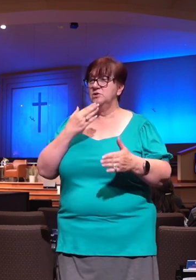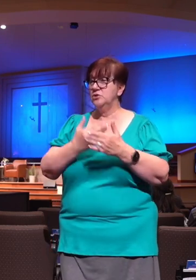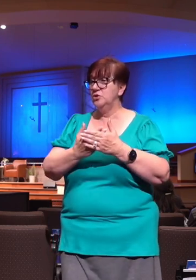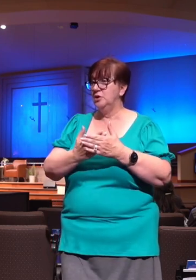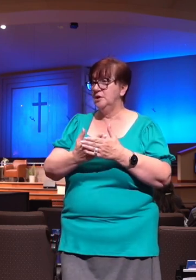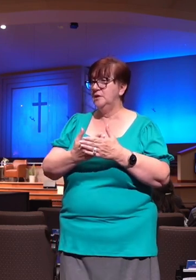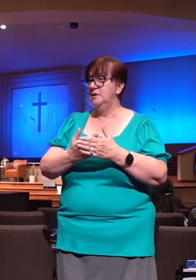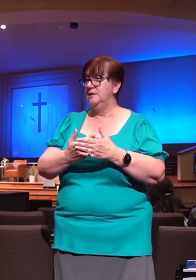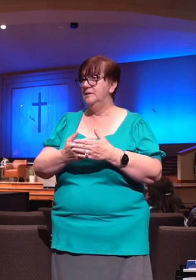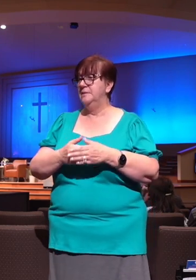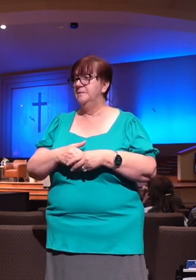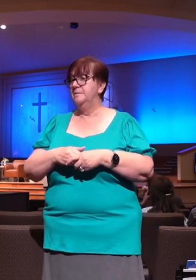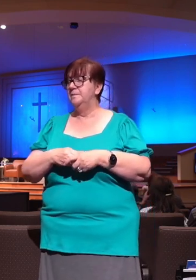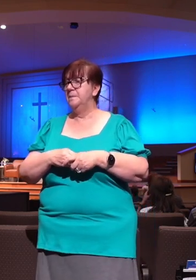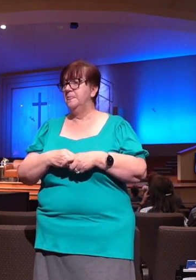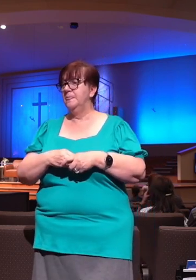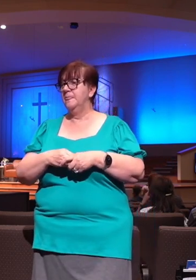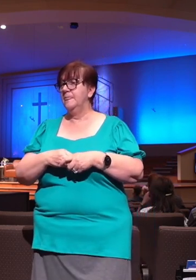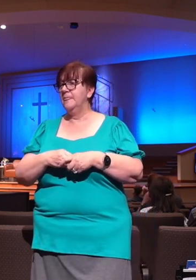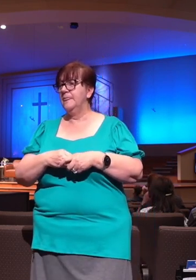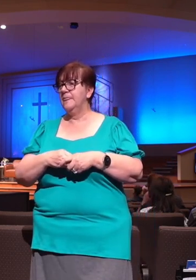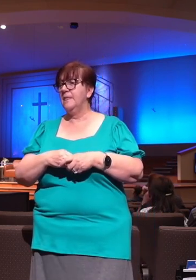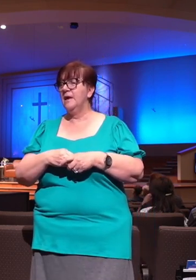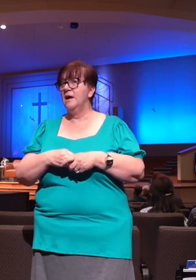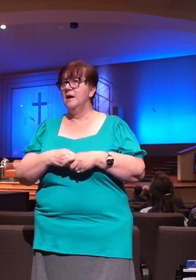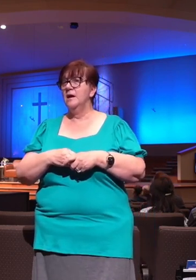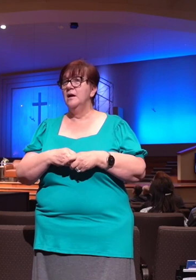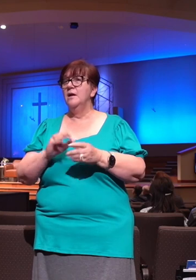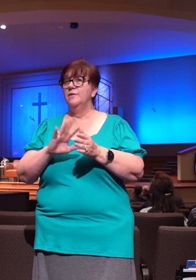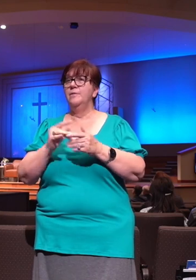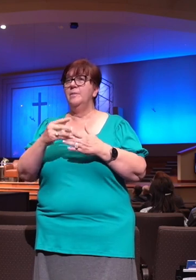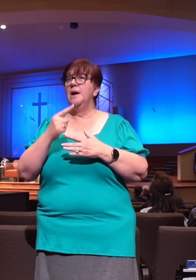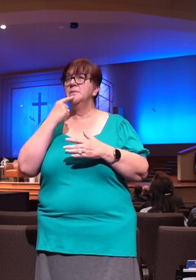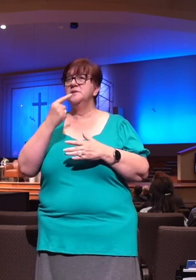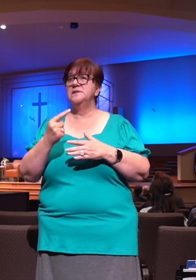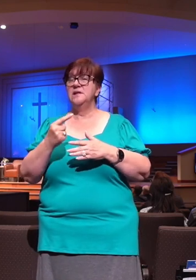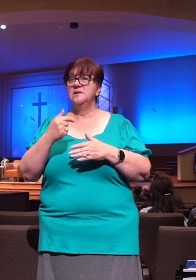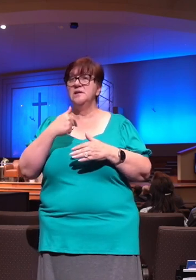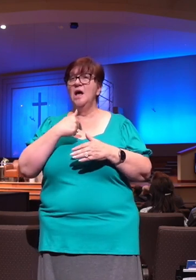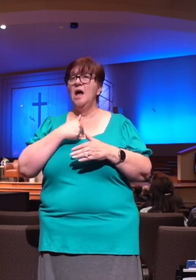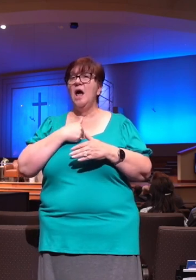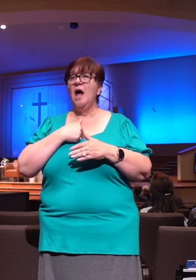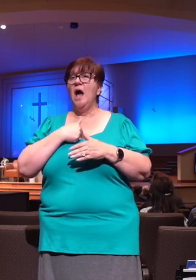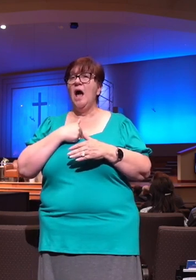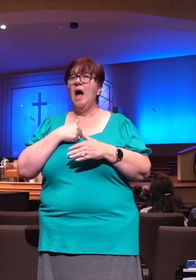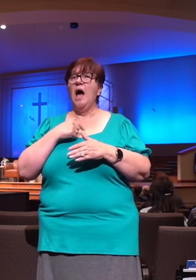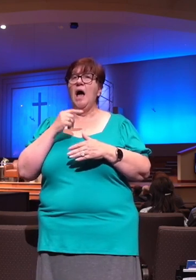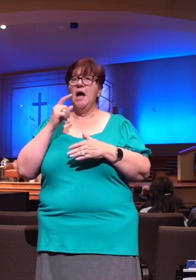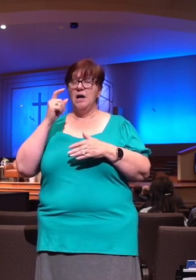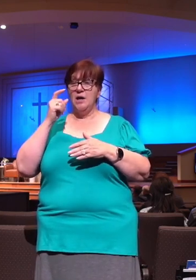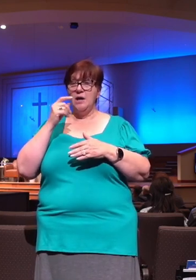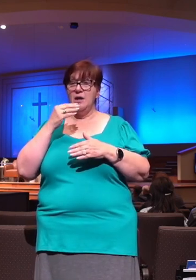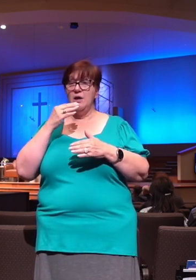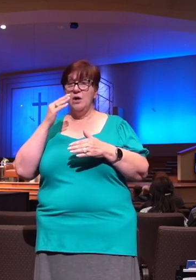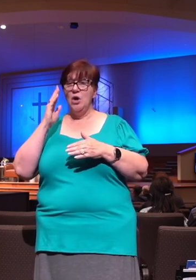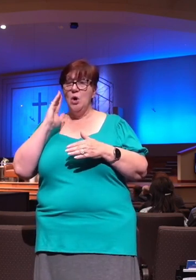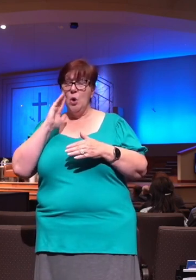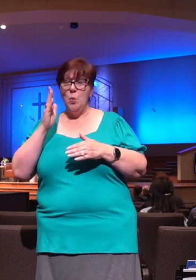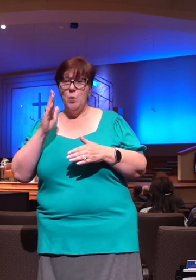fainted unless I believed to see the goodness of the Lord in the land of the living. There are moments that, apart